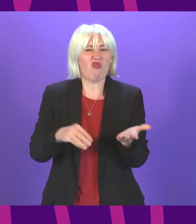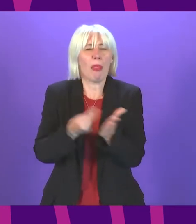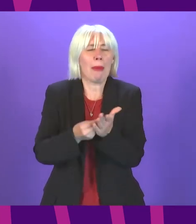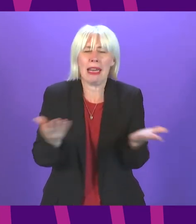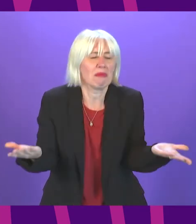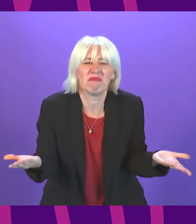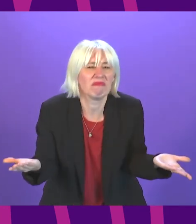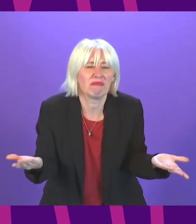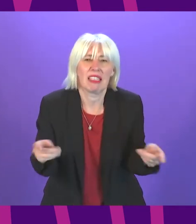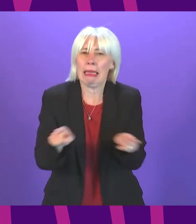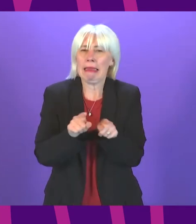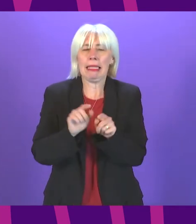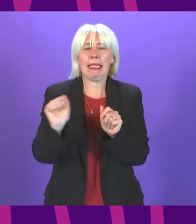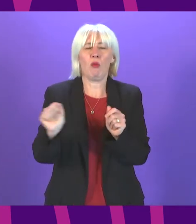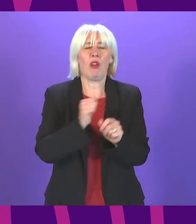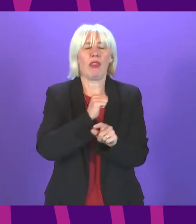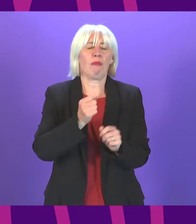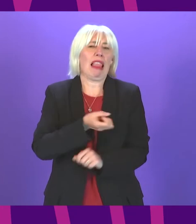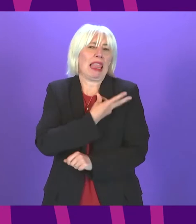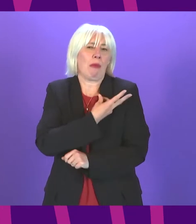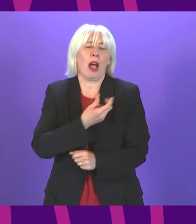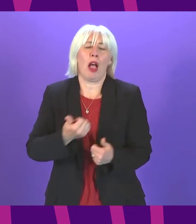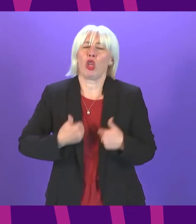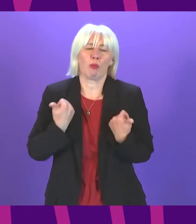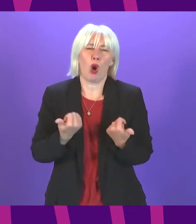again this afternoon from Anna Sarwar we were